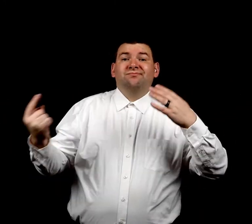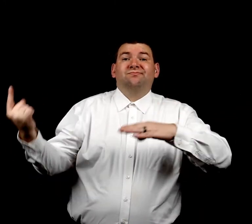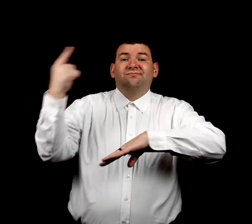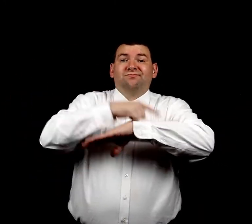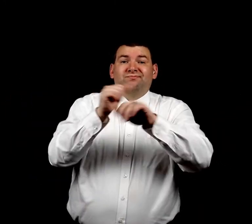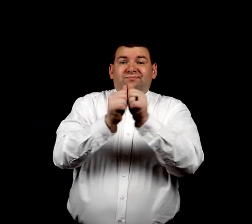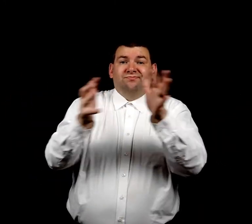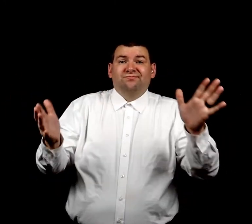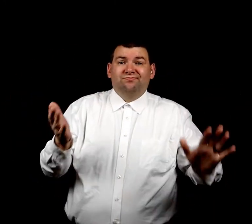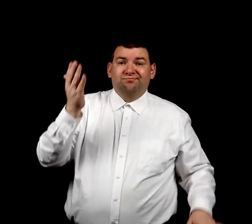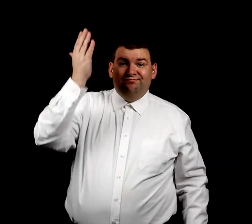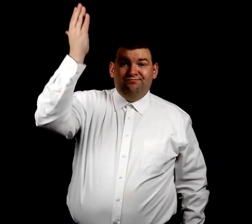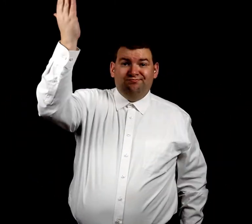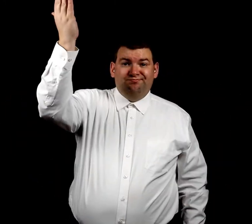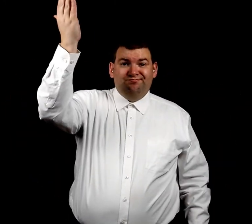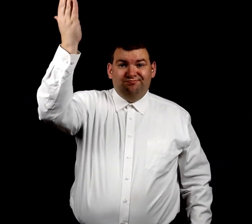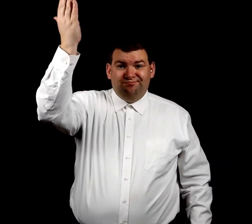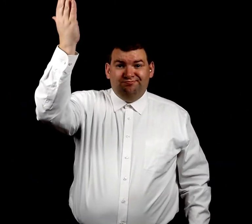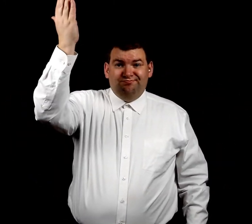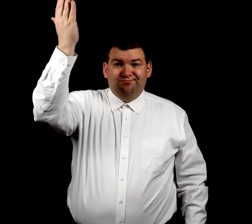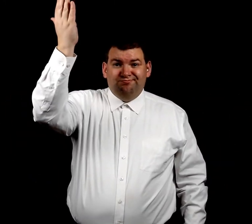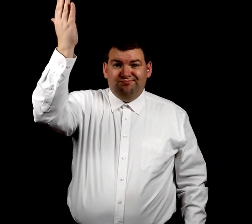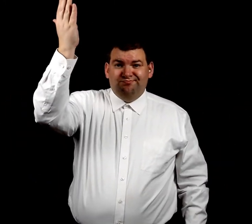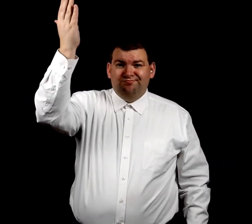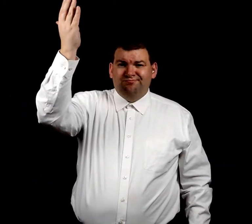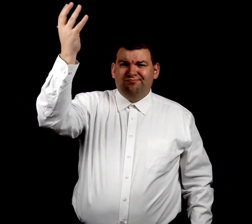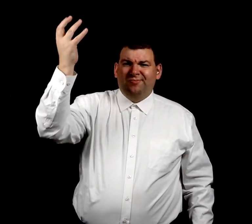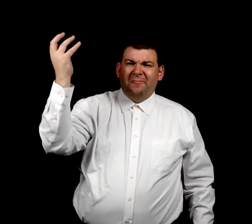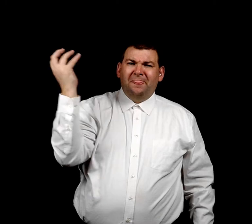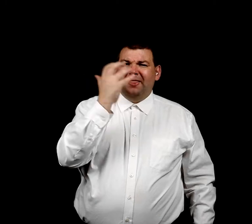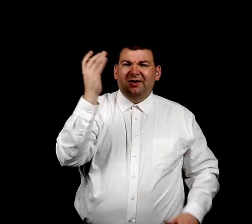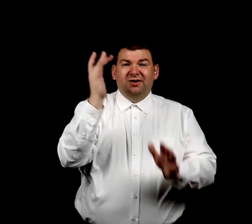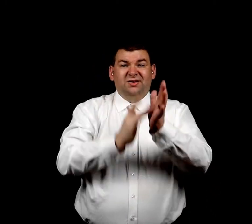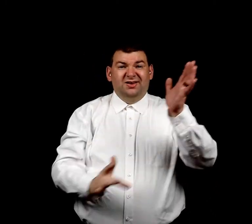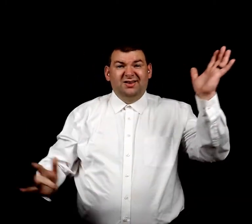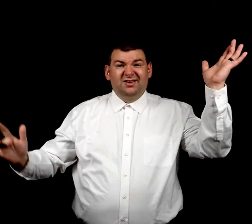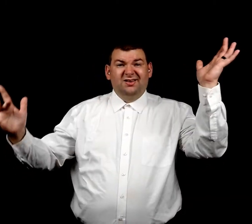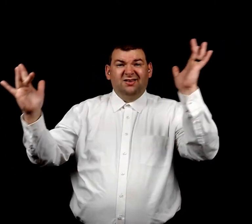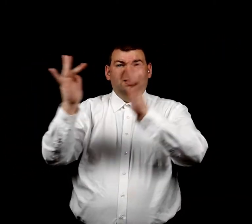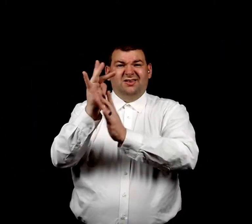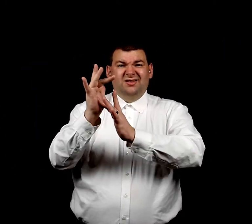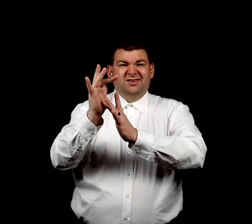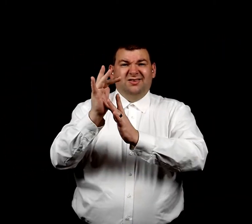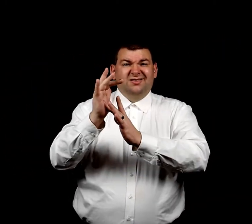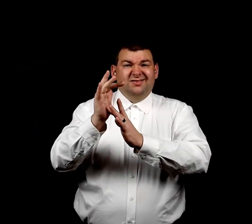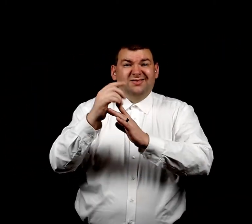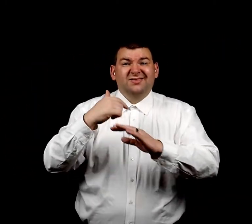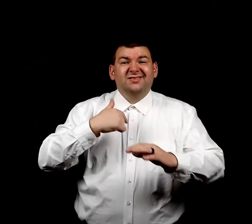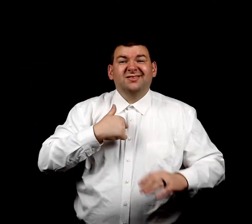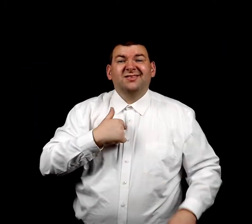live a day without you Oh, Jesus